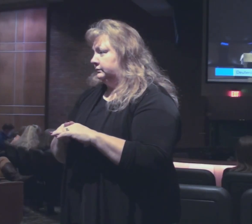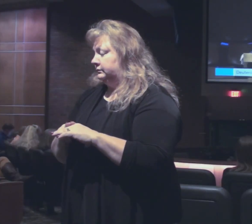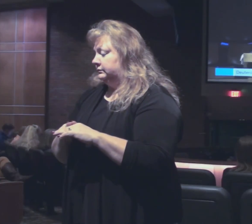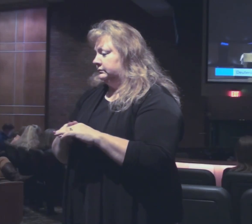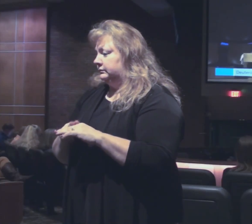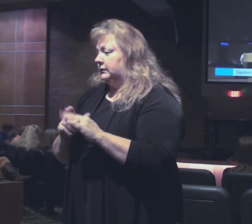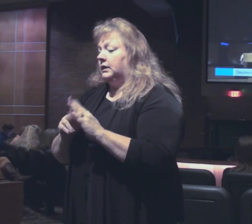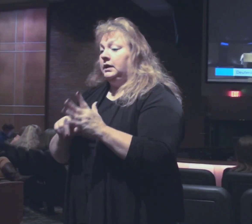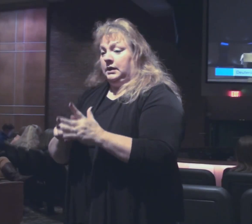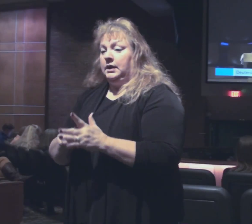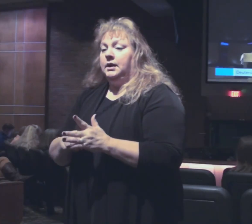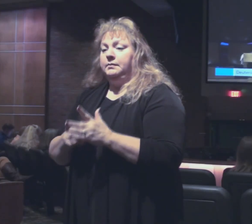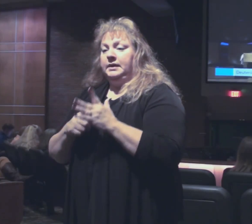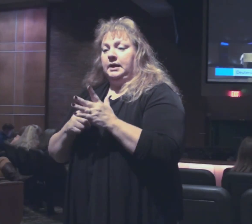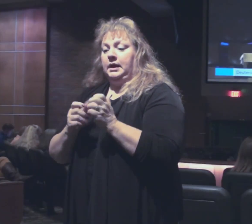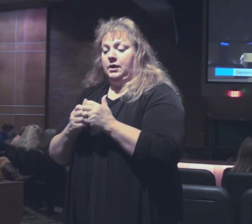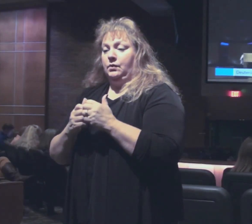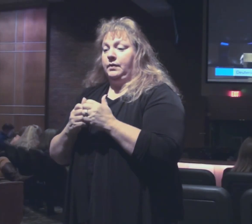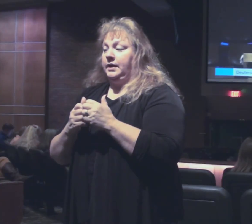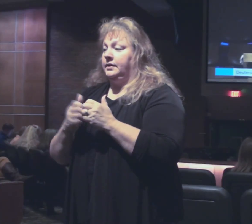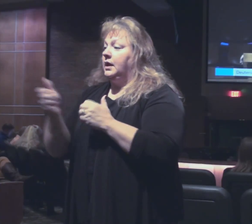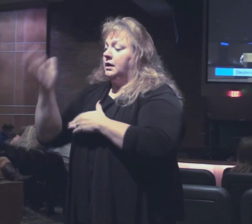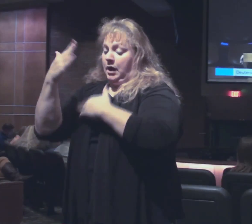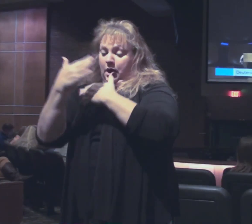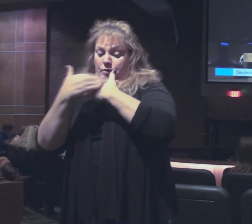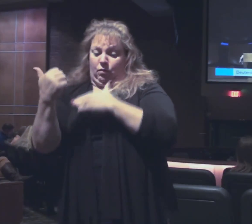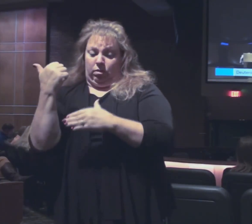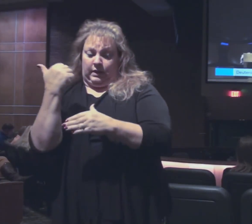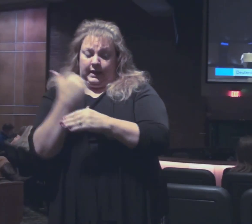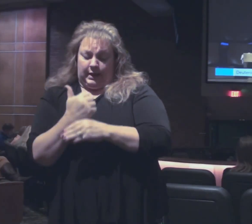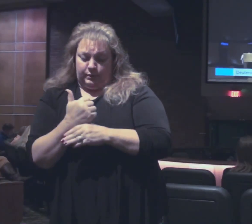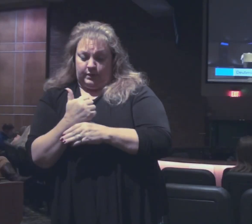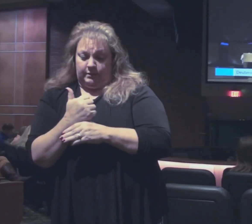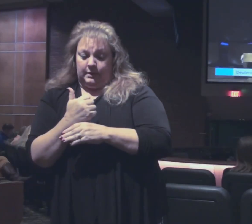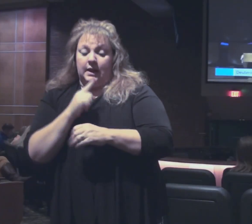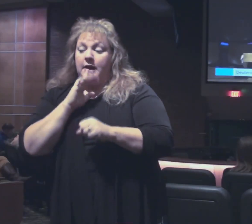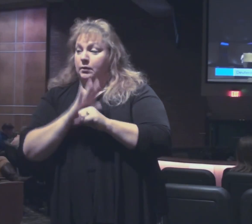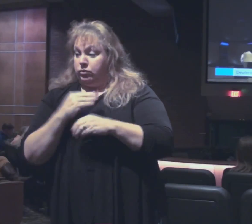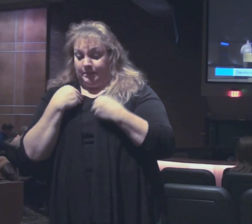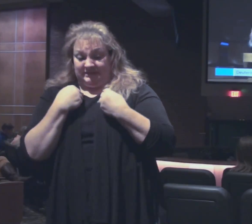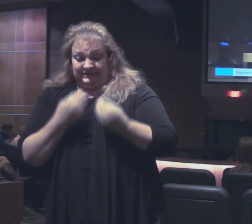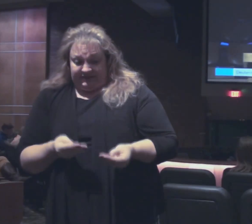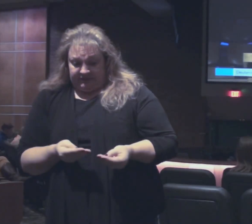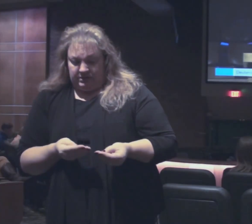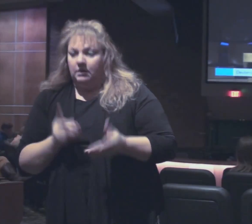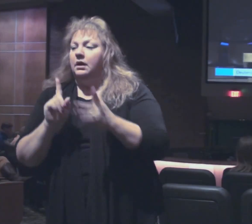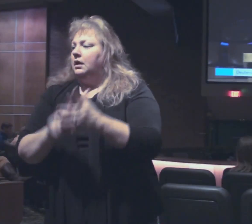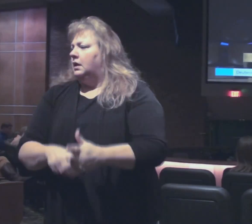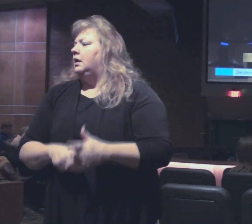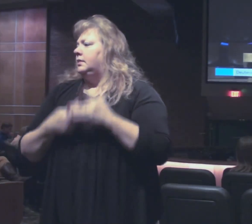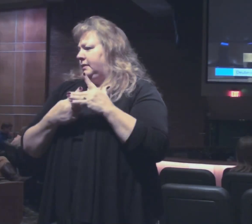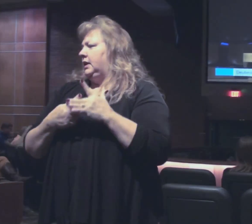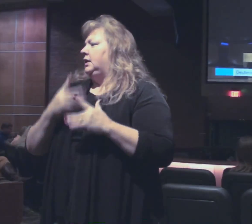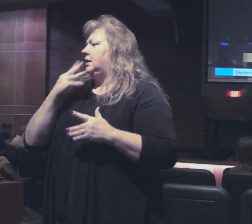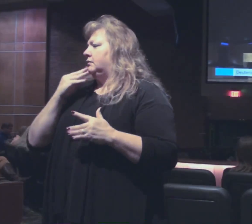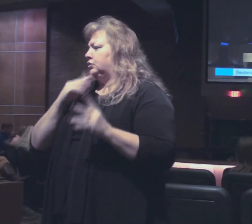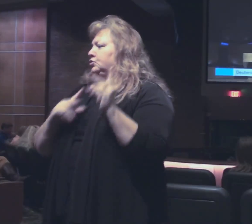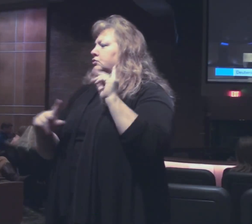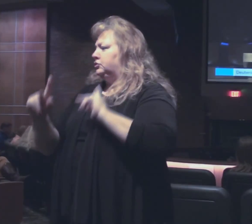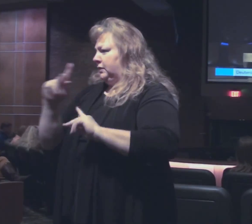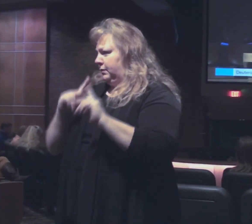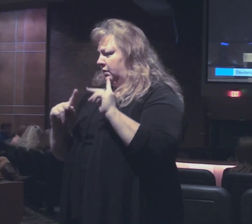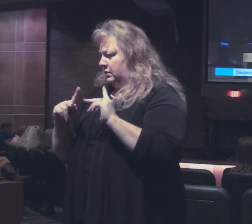It began with the call of Abraham and the covenant God established with him. That's the beginning of the Jewish people.